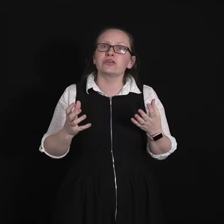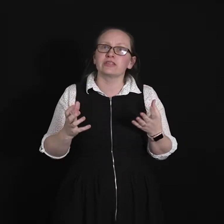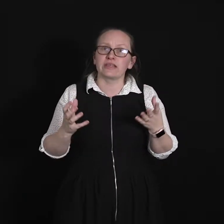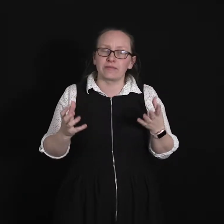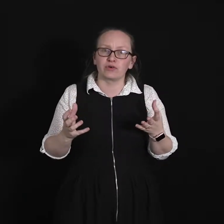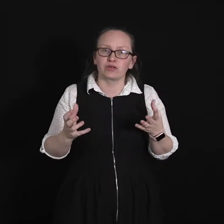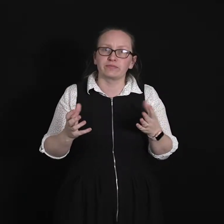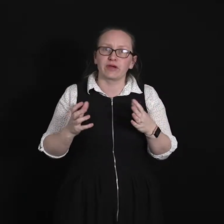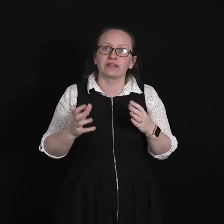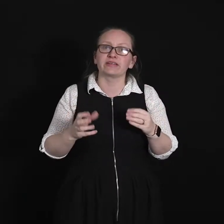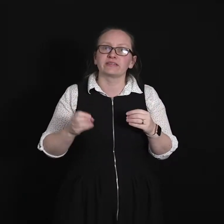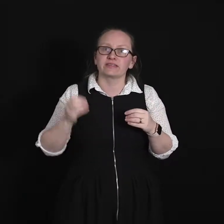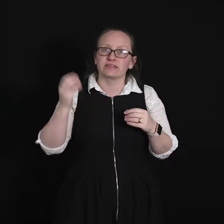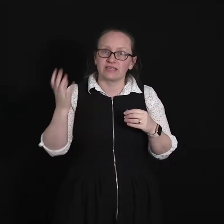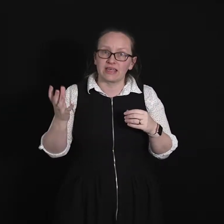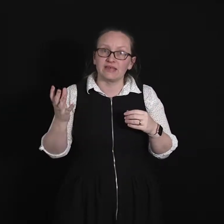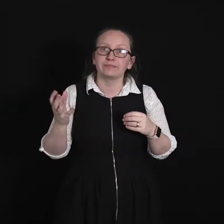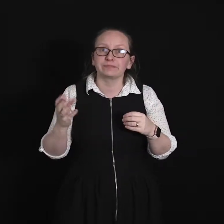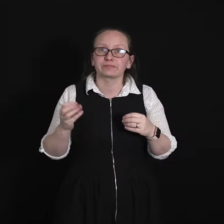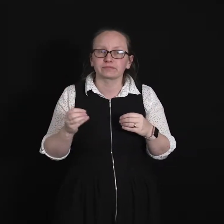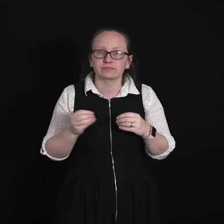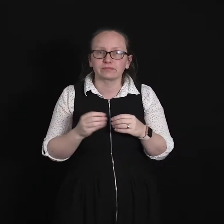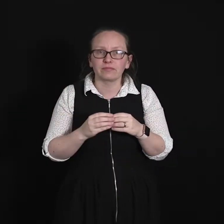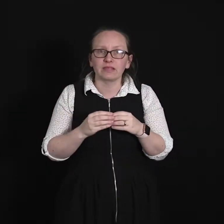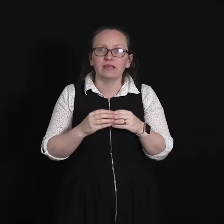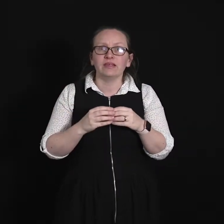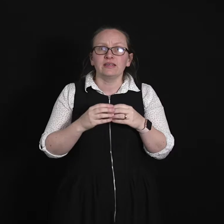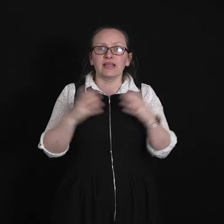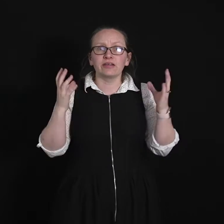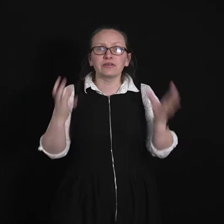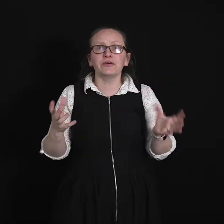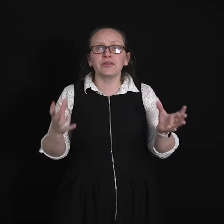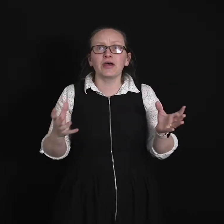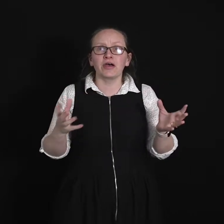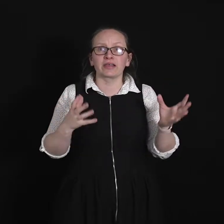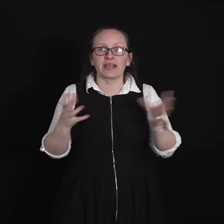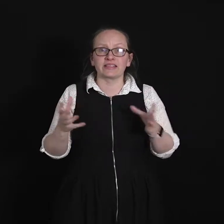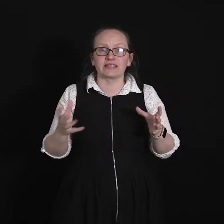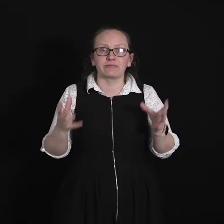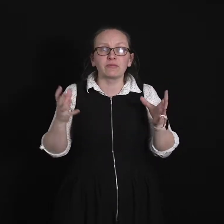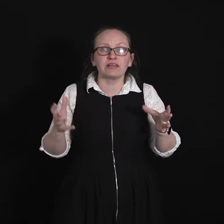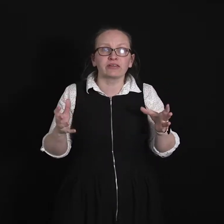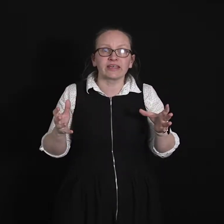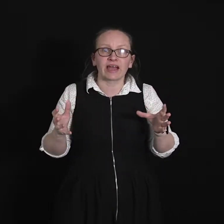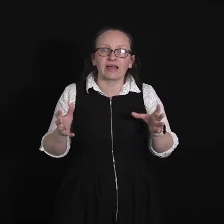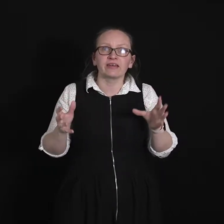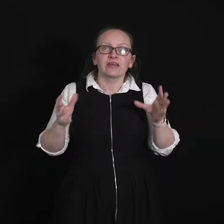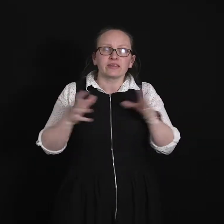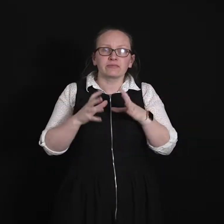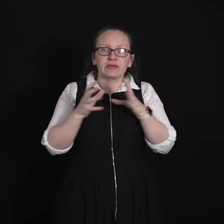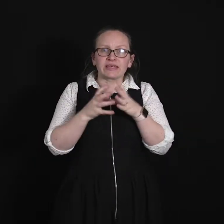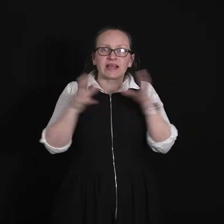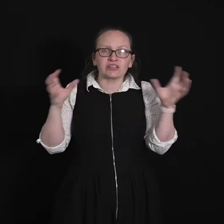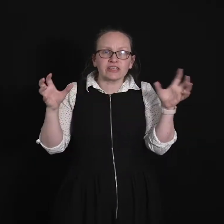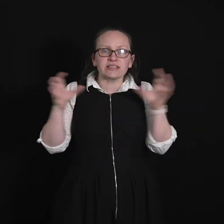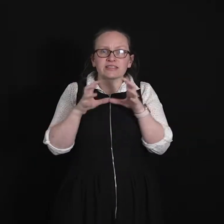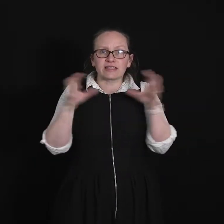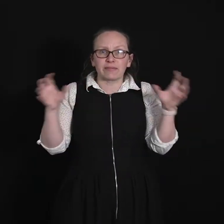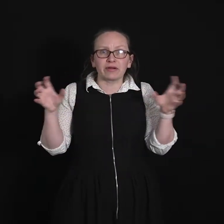the temporal component t. Now in all the cases that we'll be looking at we can actually separate